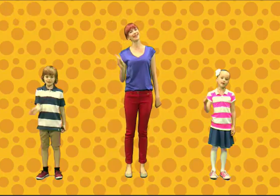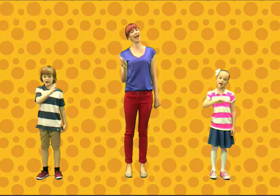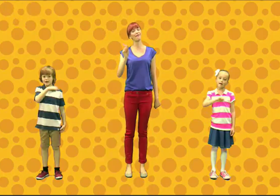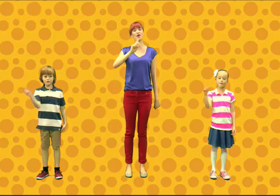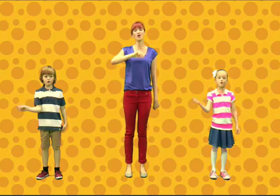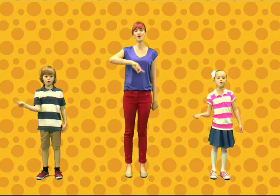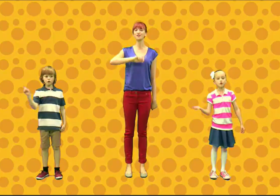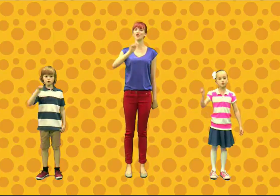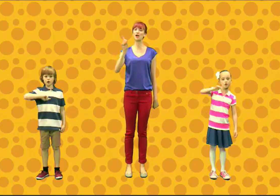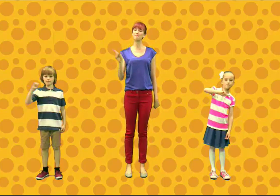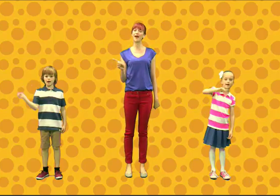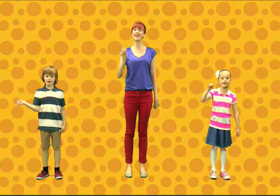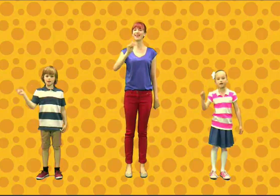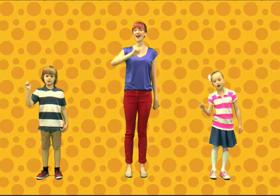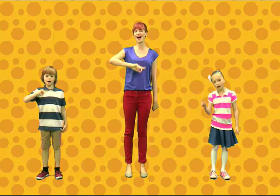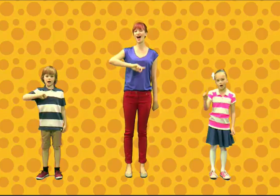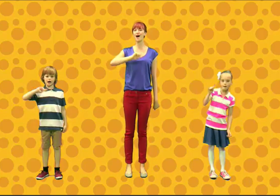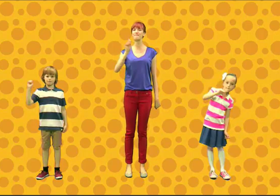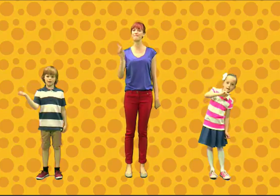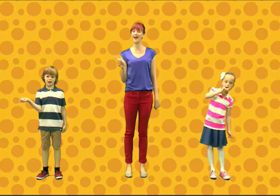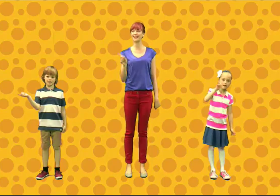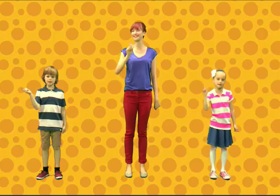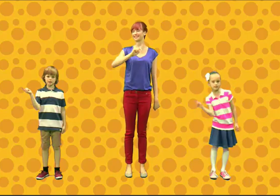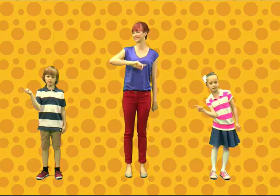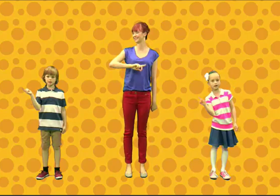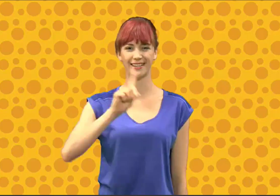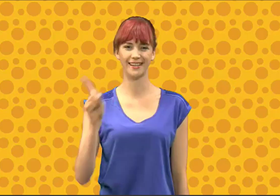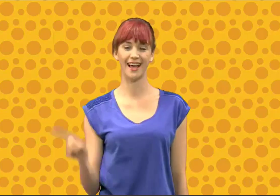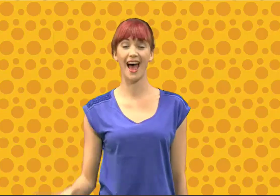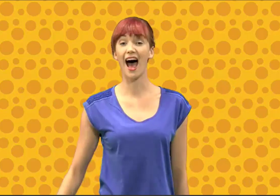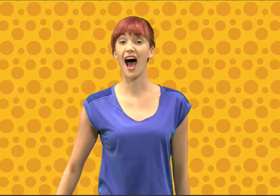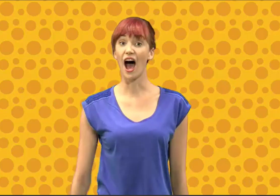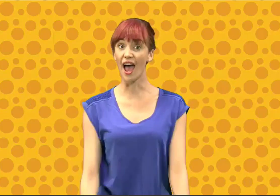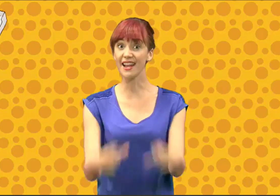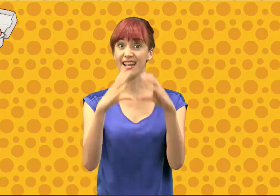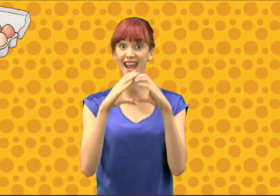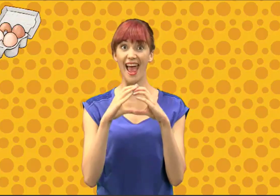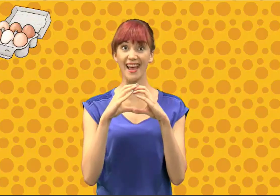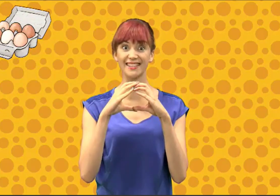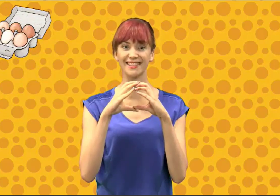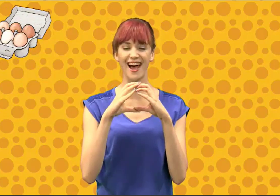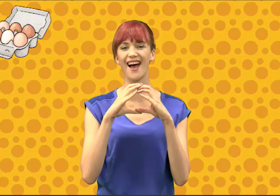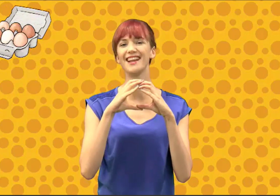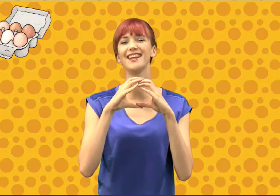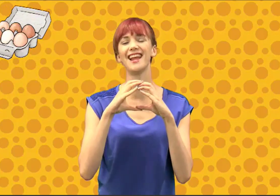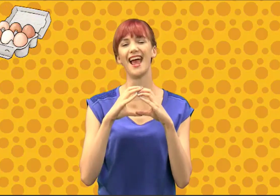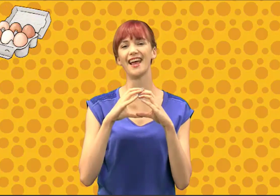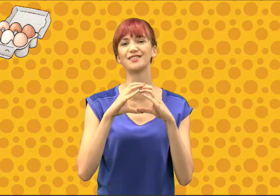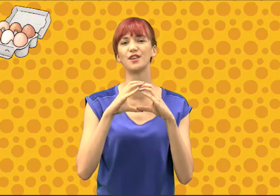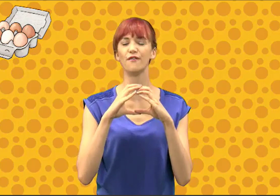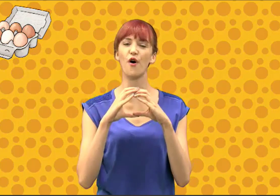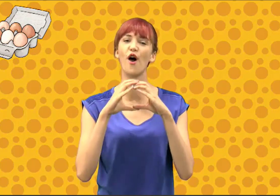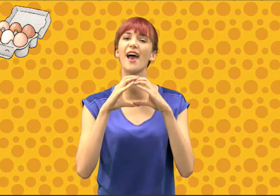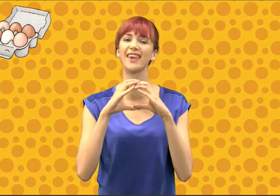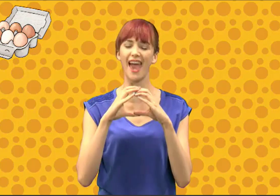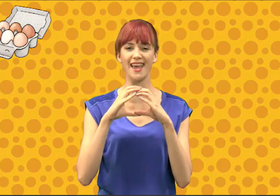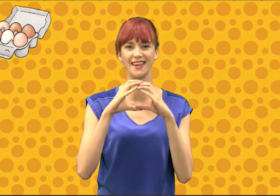careful, don't make a mess I need eggs, I need eggs for a cake